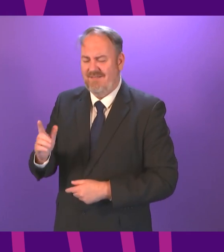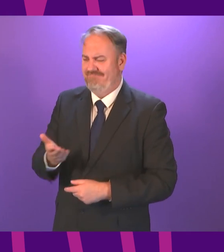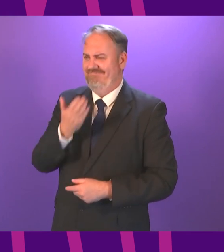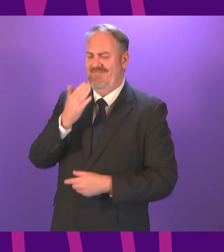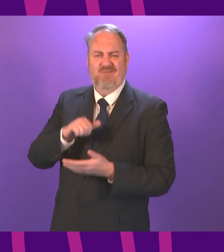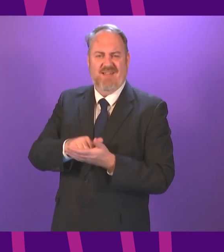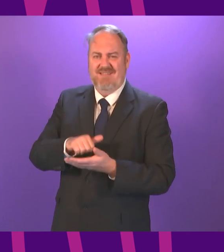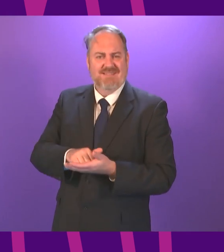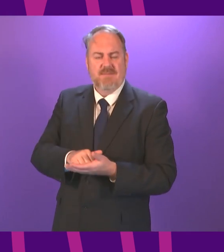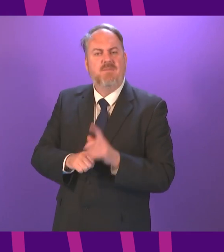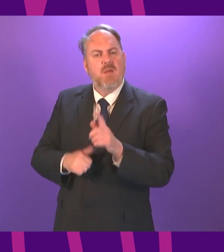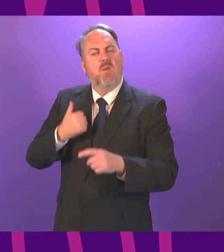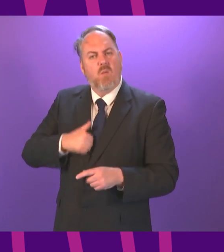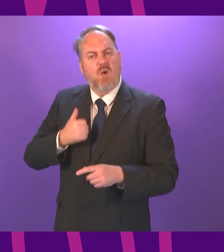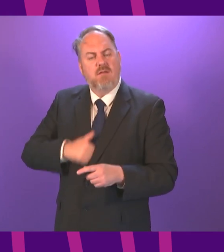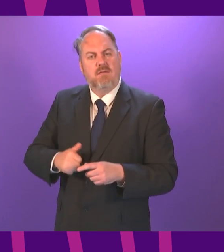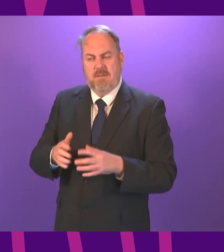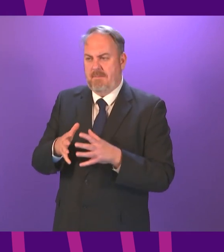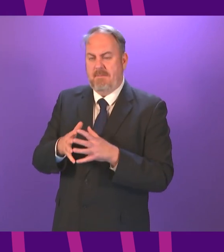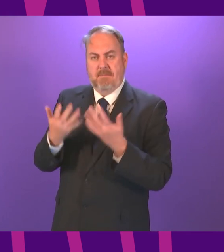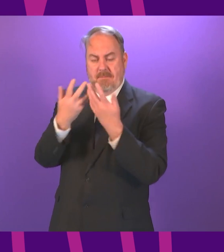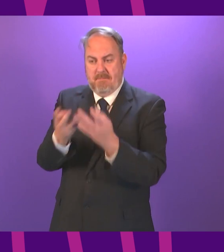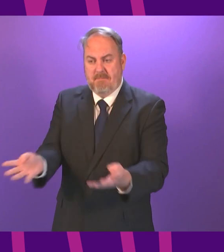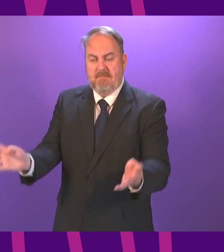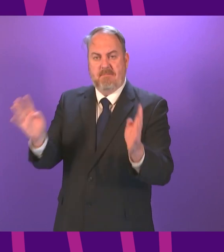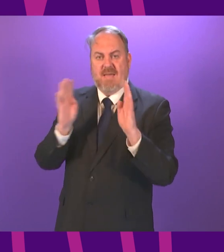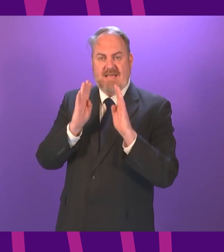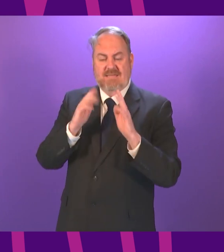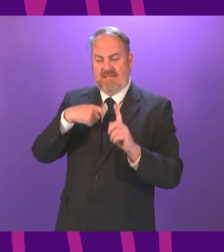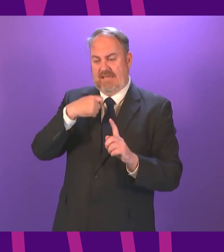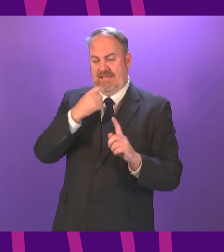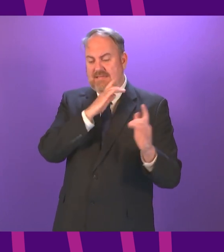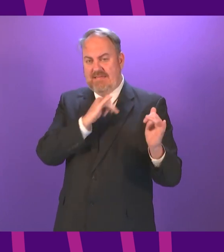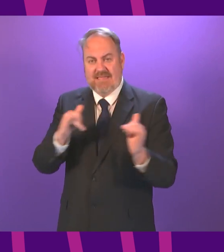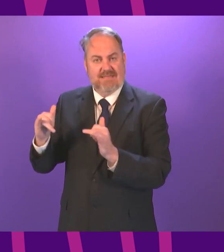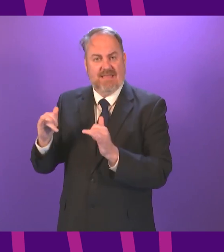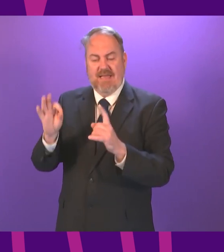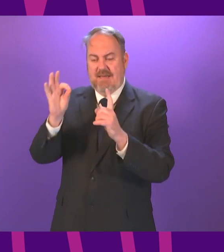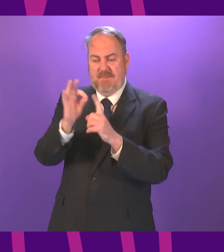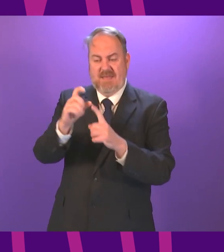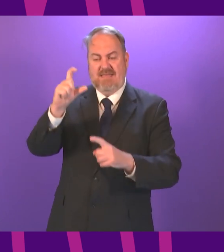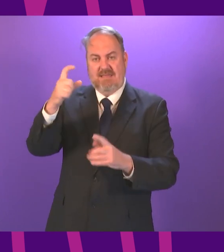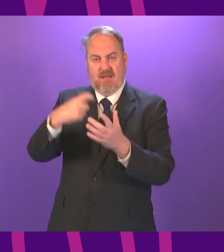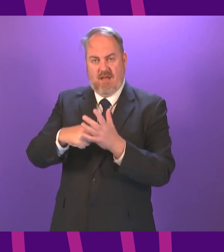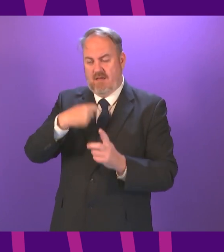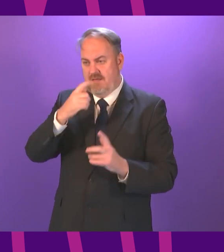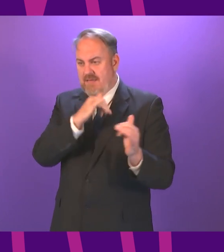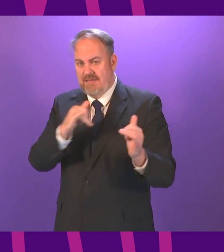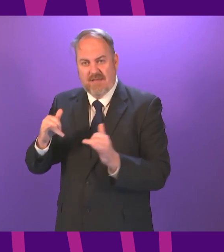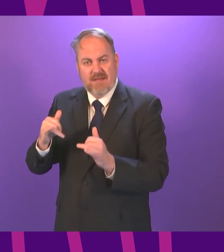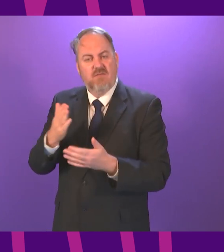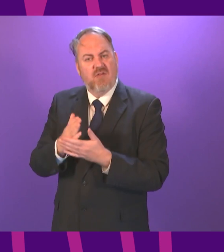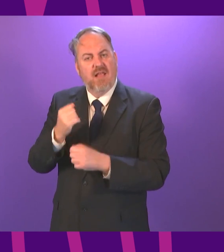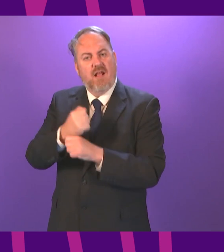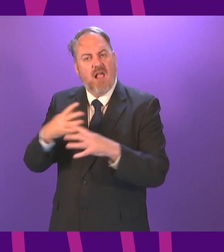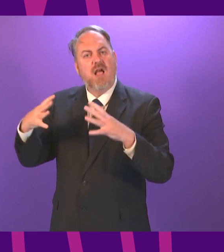have mass testing, PCR testing, in the city of Glasgow and in hotspot areas. Let's make Glasgow a blueprint of what happens